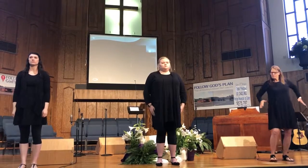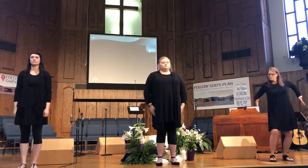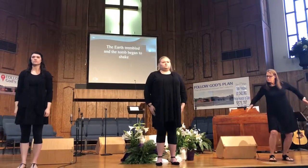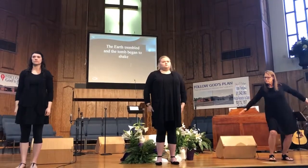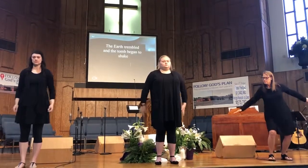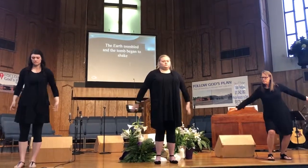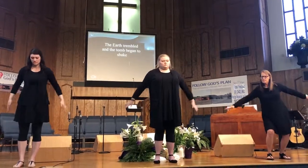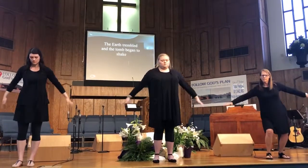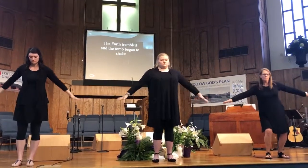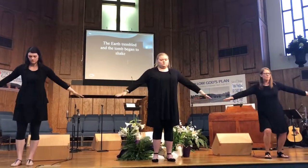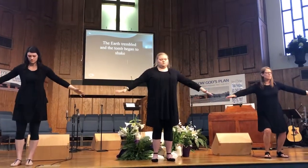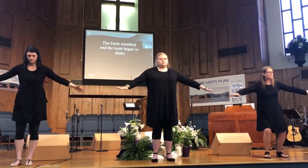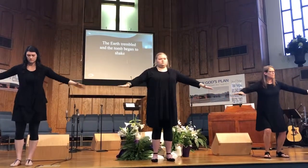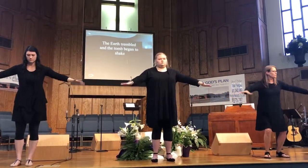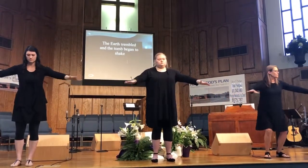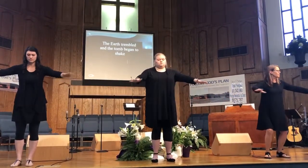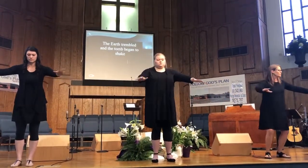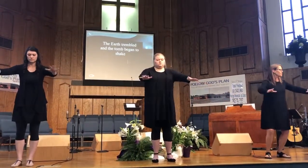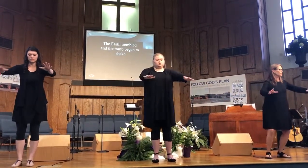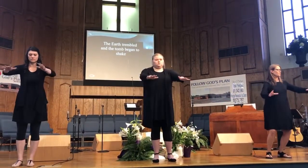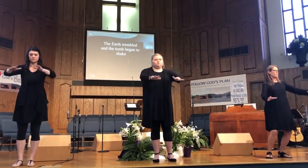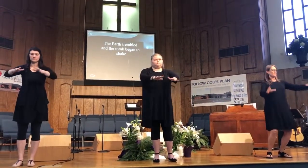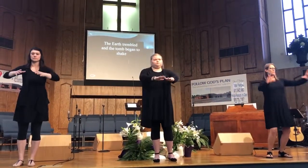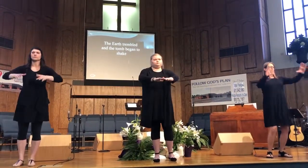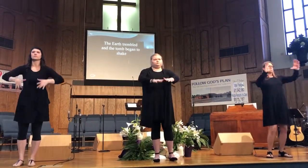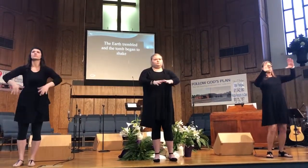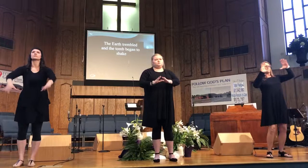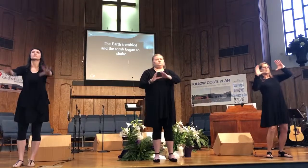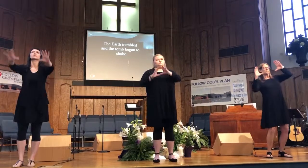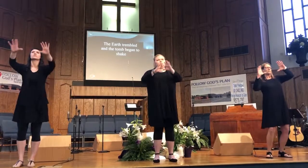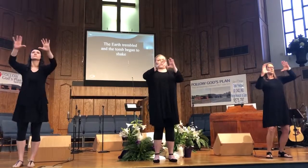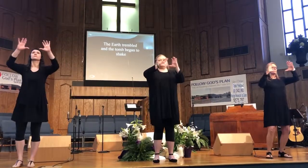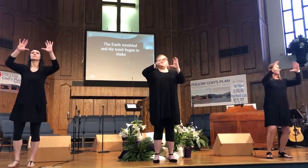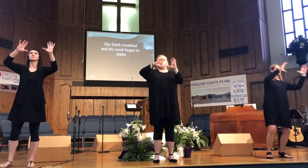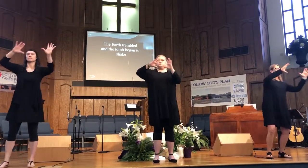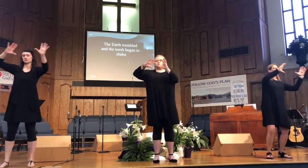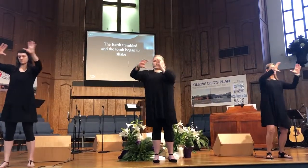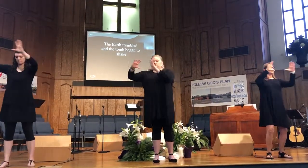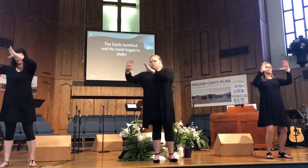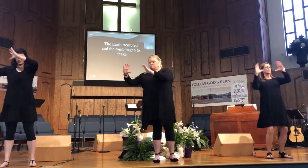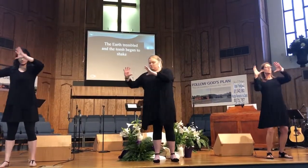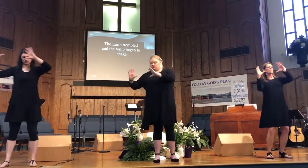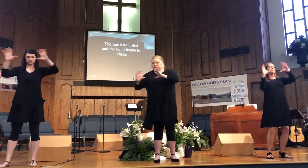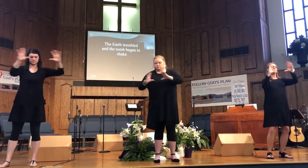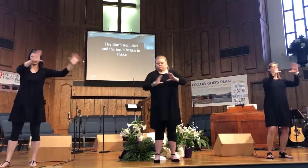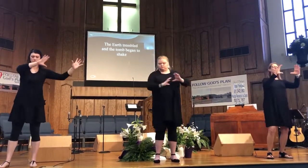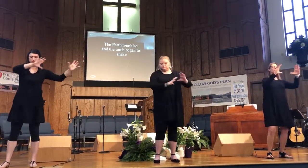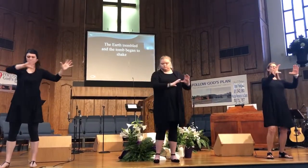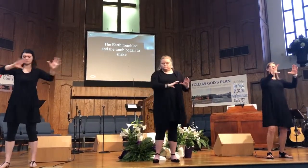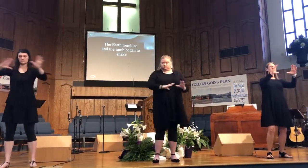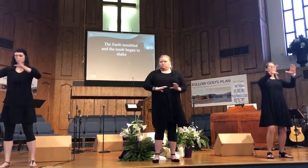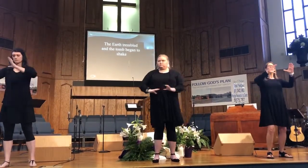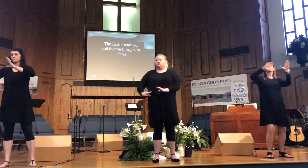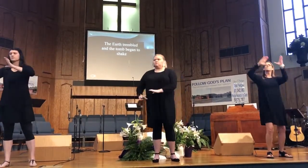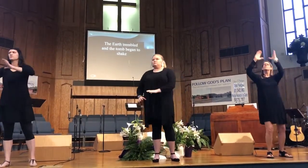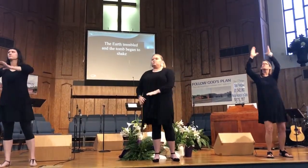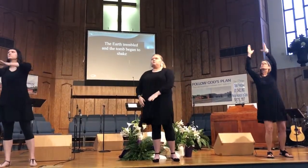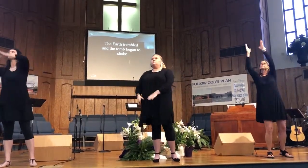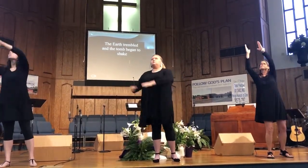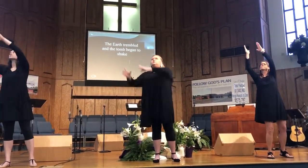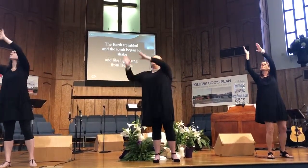The earth tremble And the tune began to shine